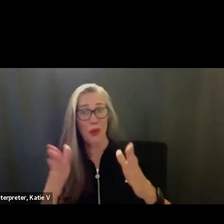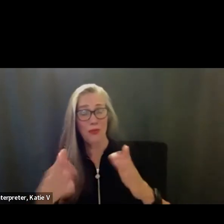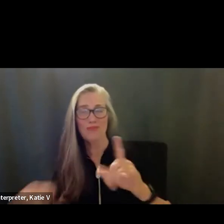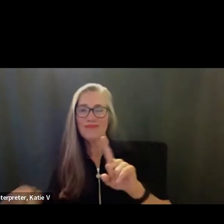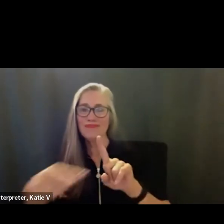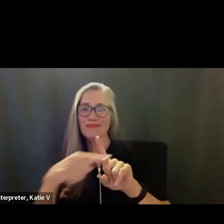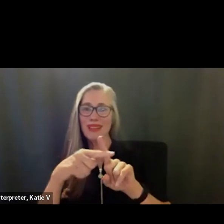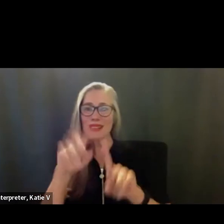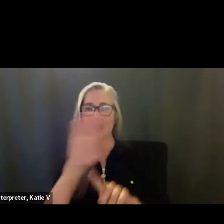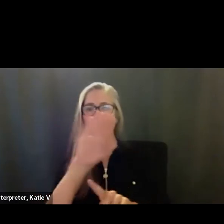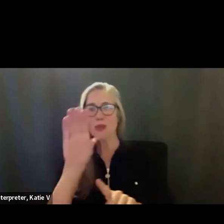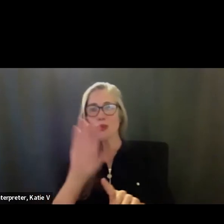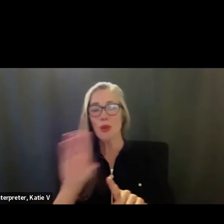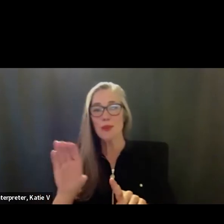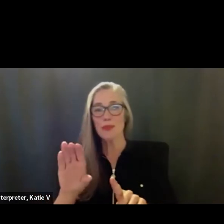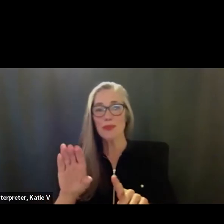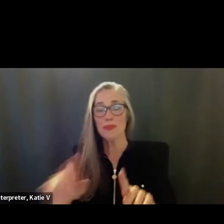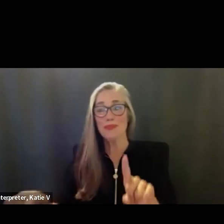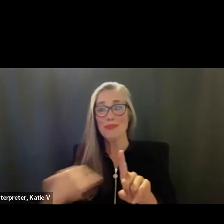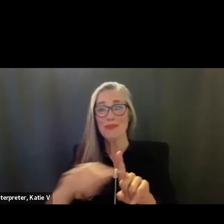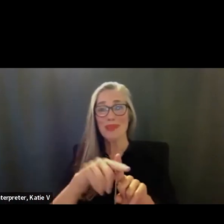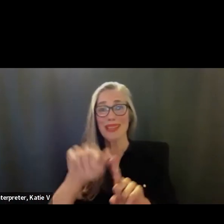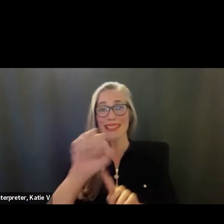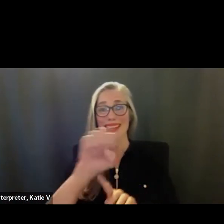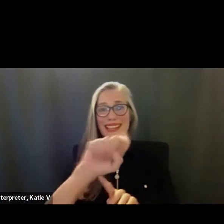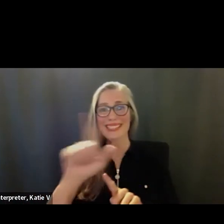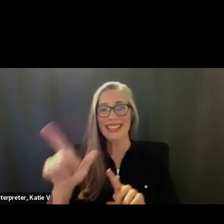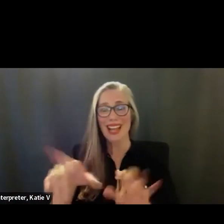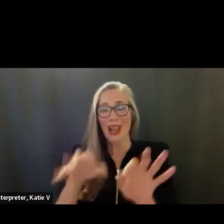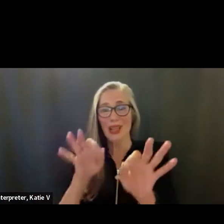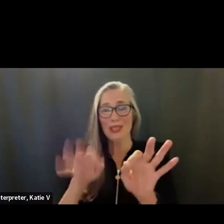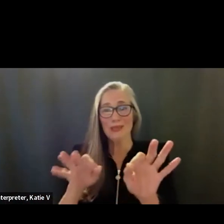also have ASL interpretation available.